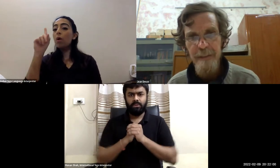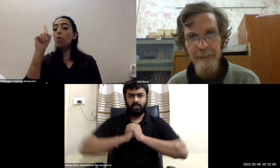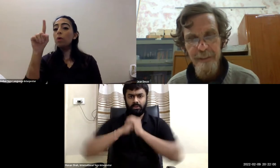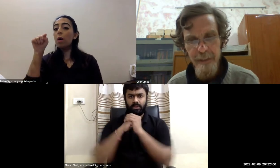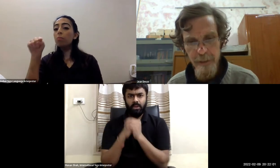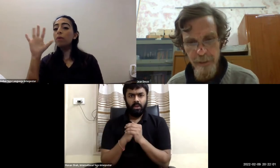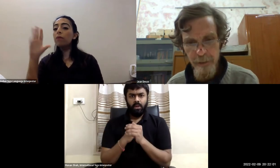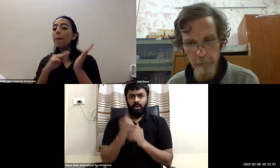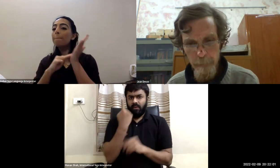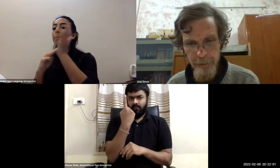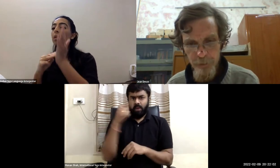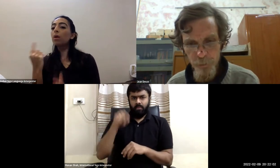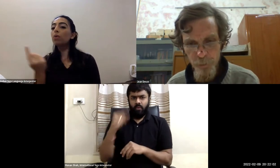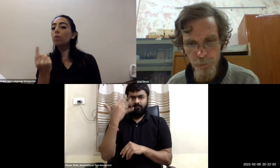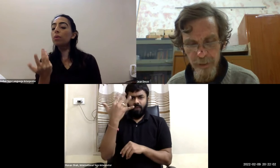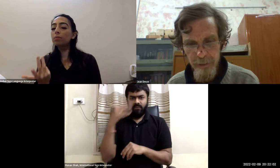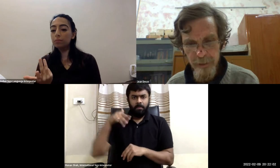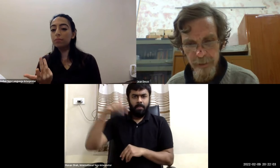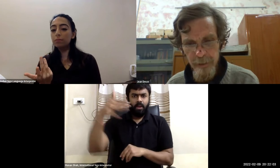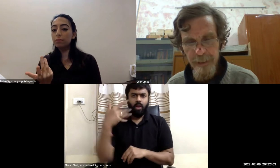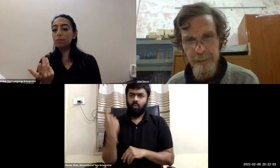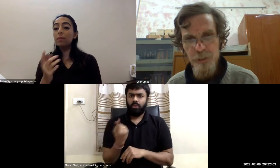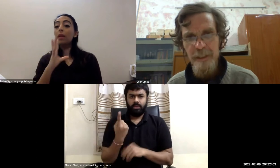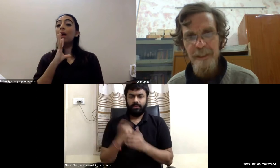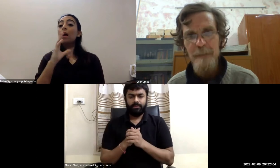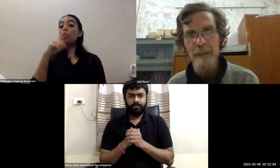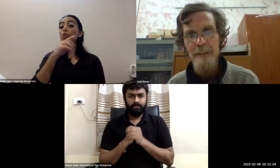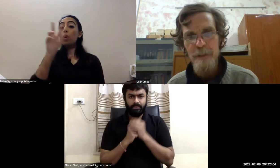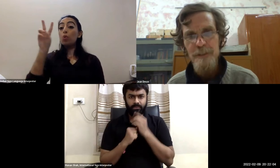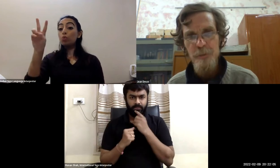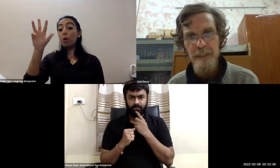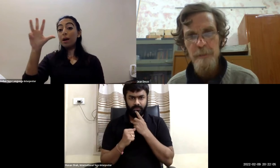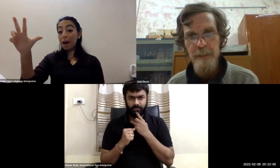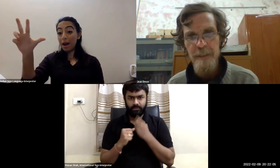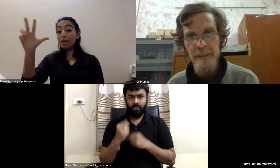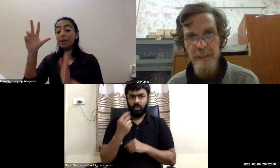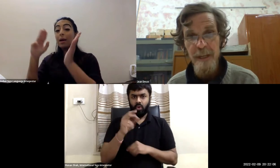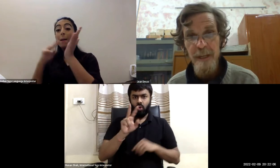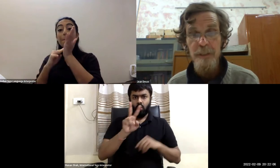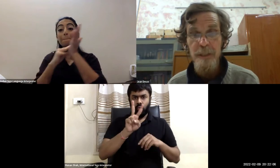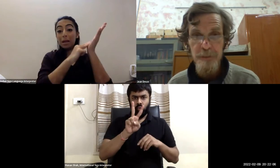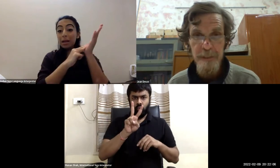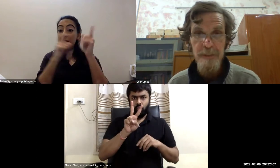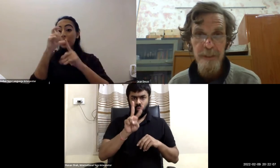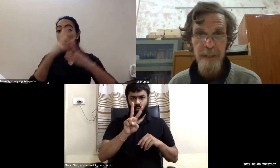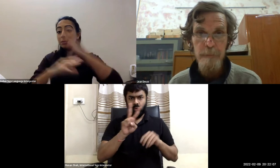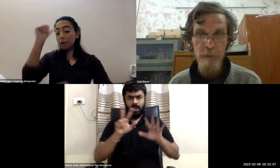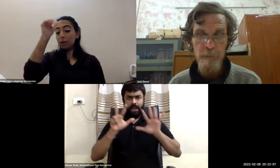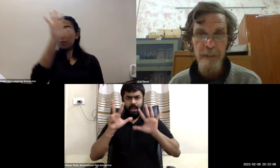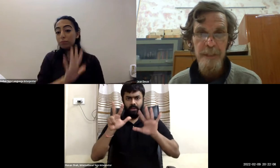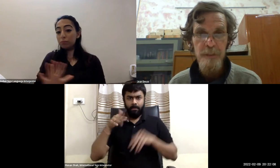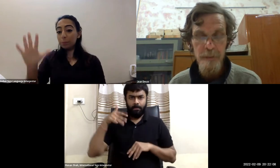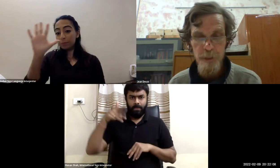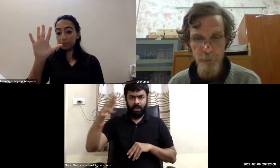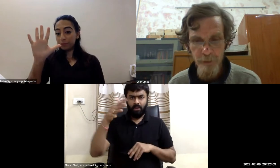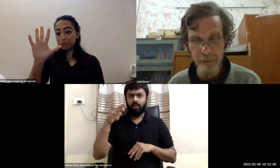million compared to at least 28 million persons with disabilities in india according to census data and